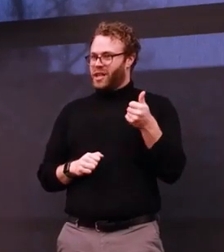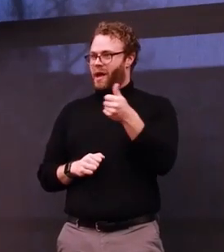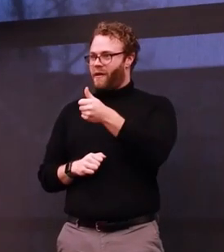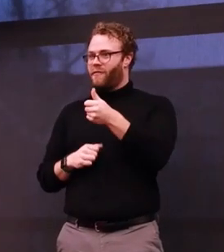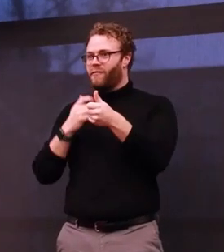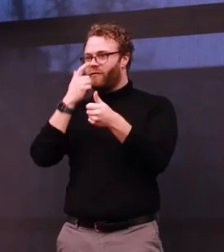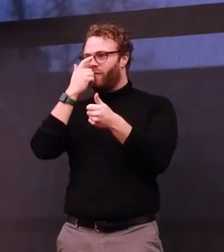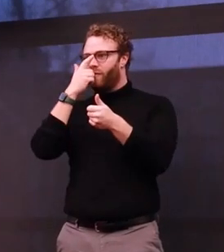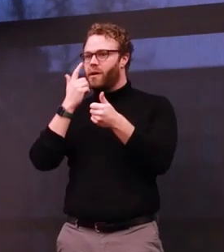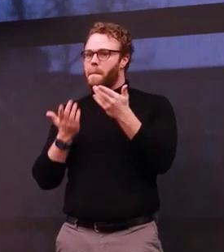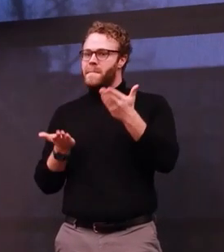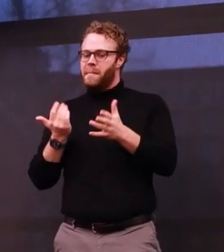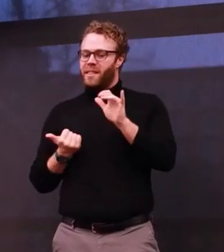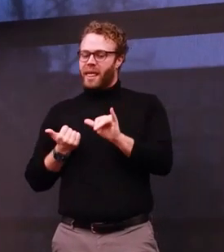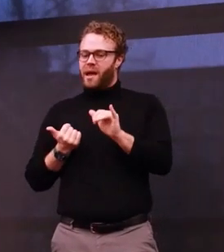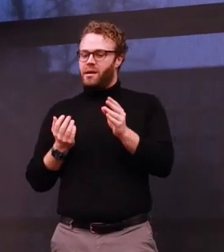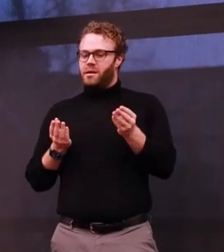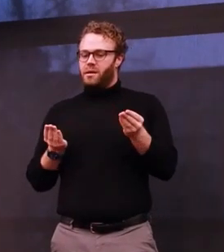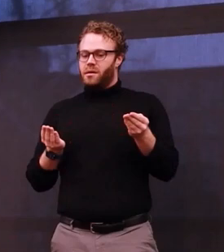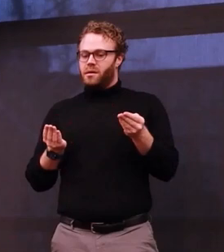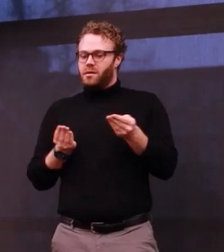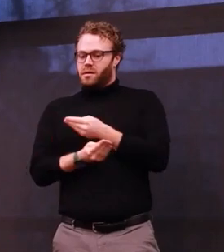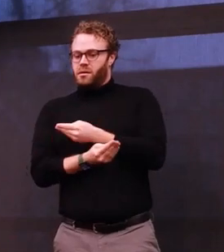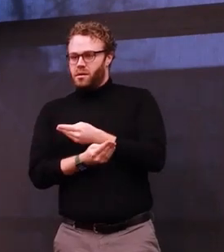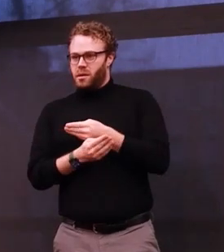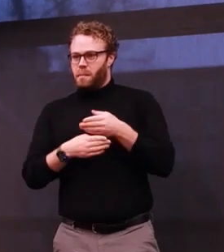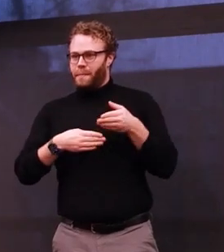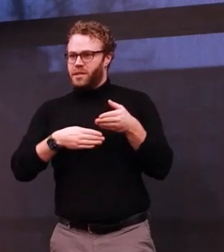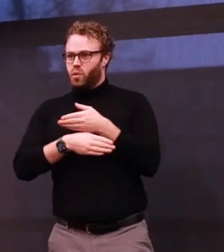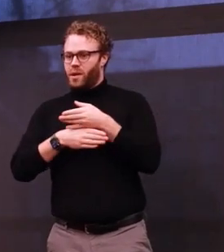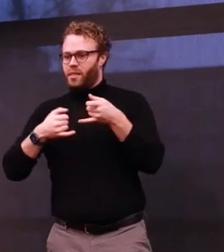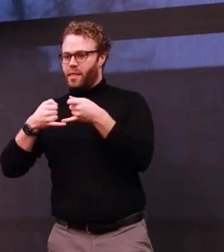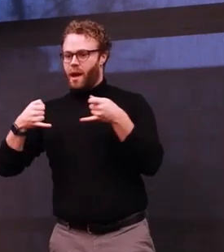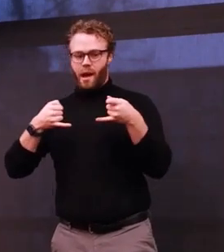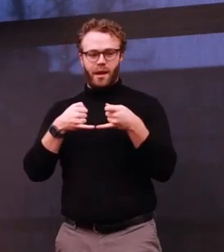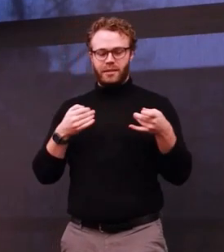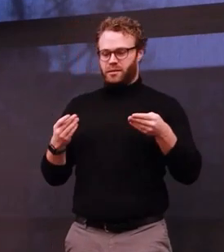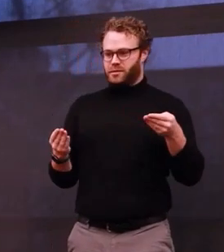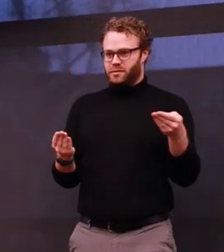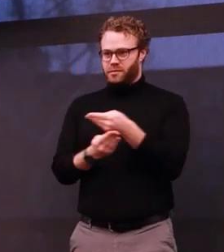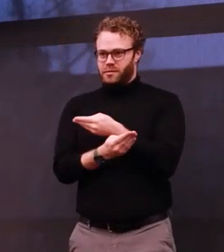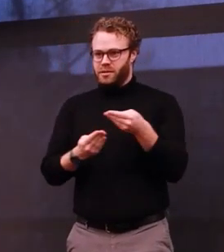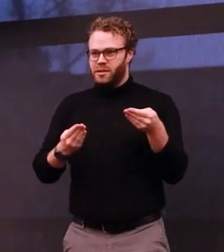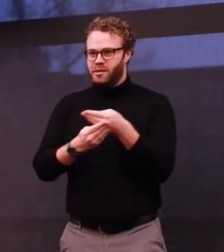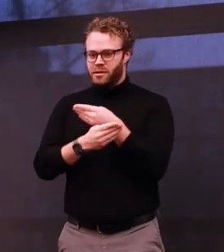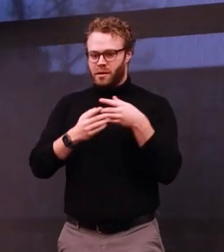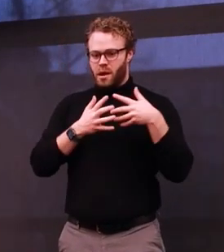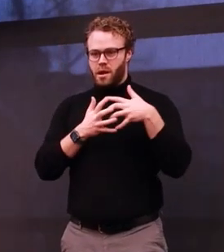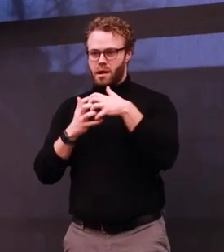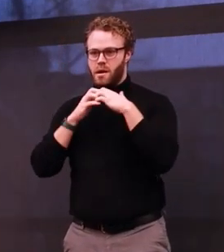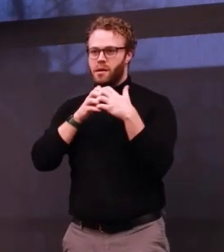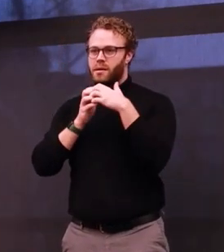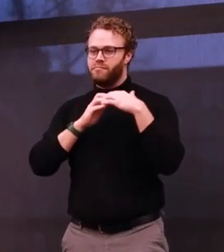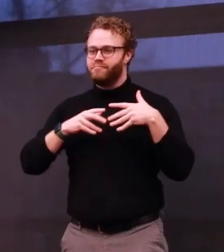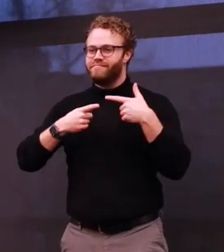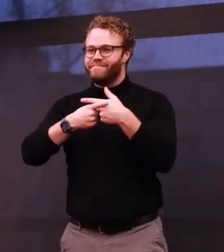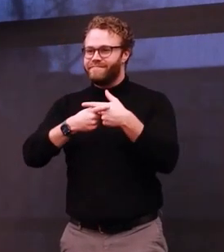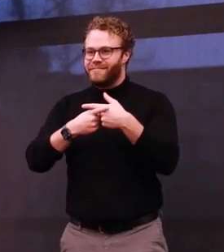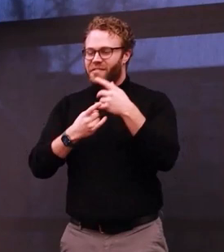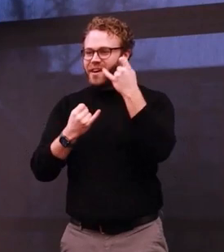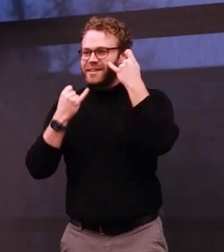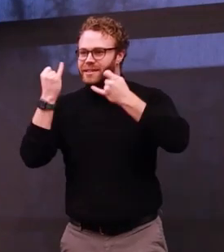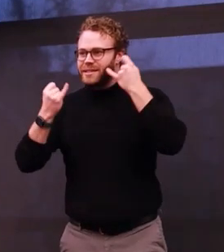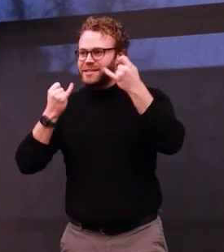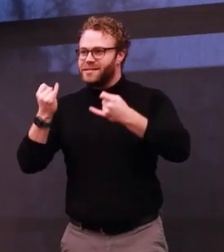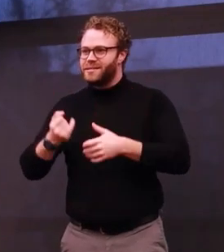lines could be an exchange between lines? An interaction and intersection of ideas? So, empty speech